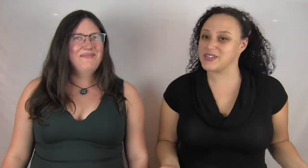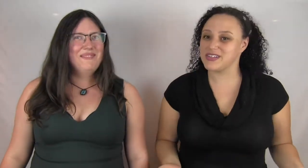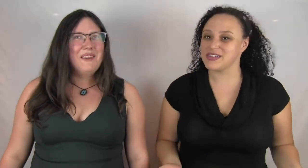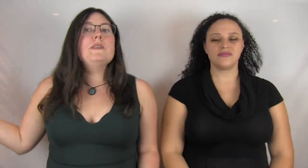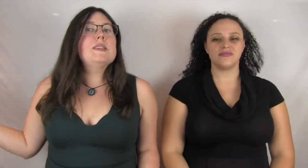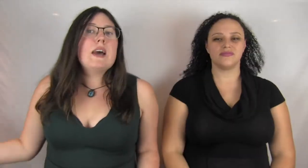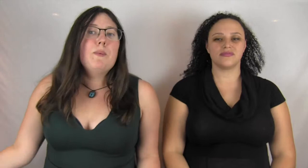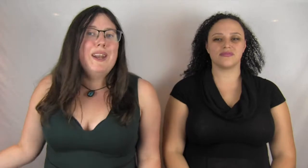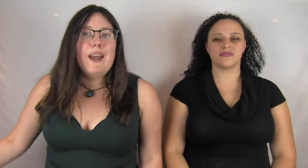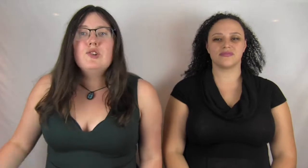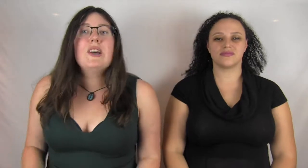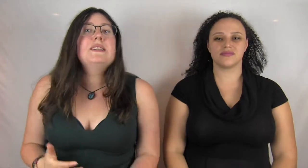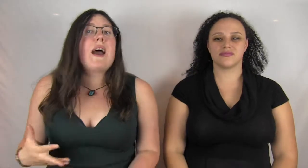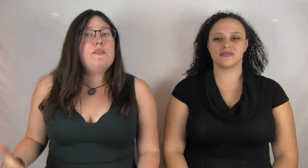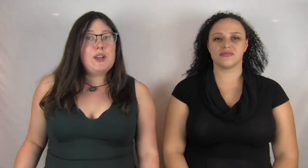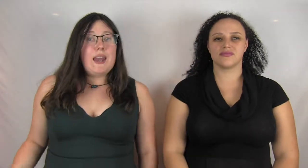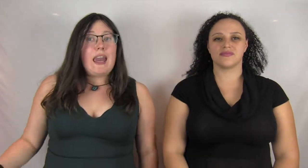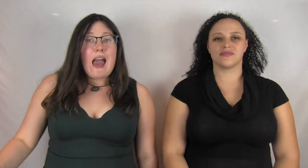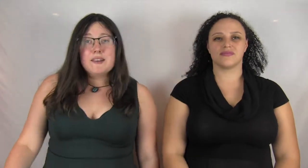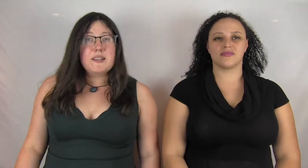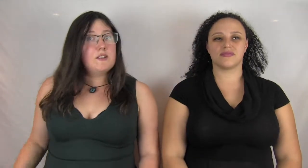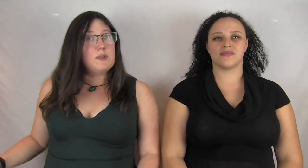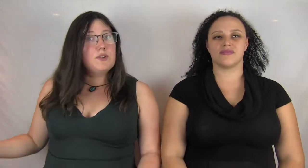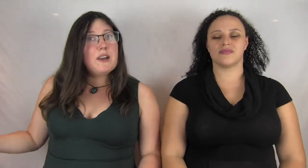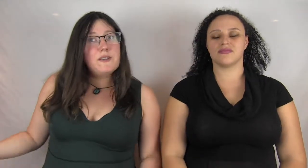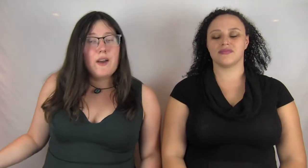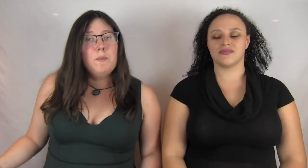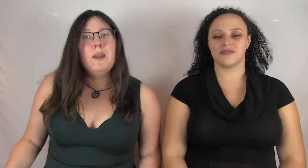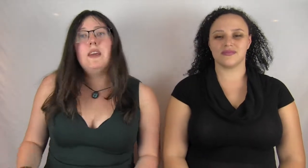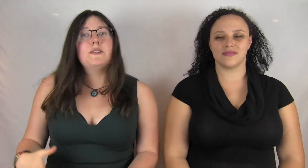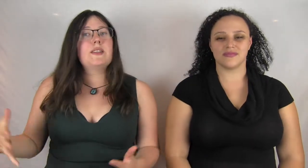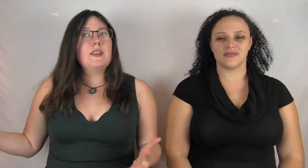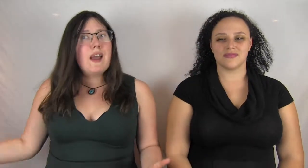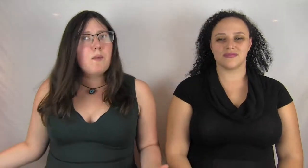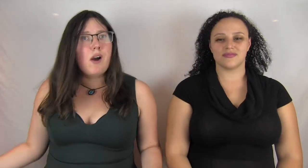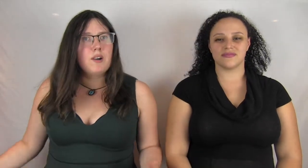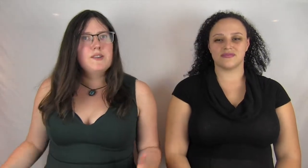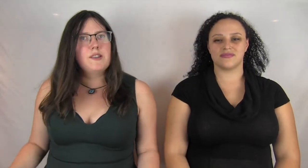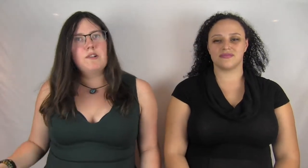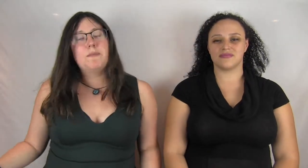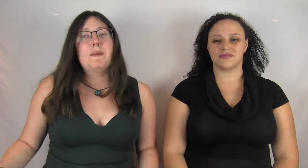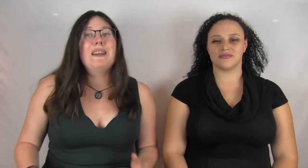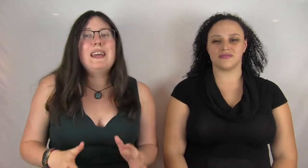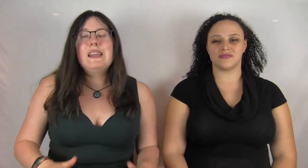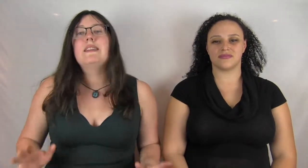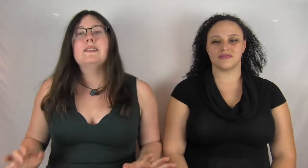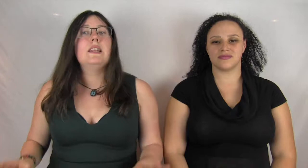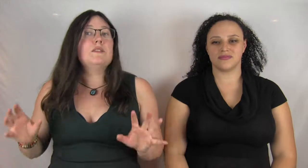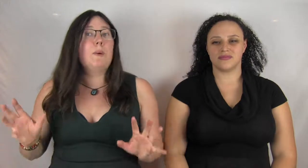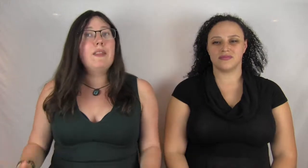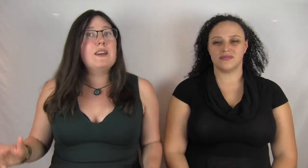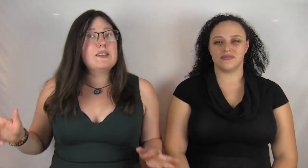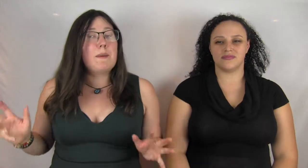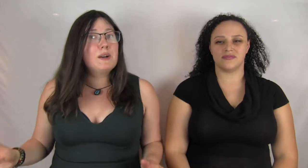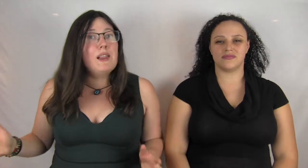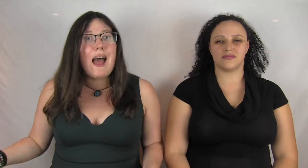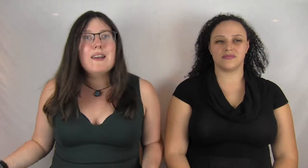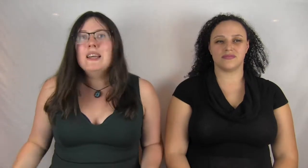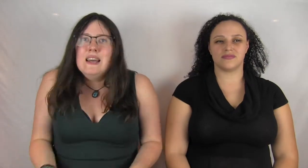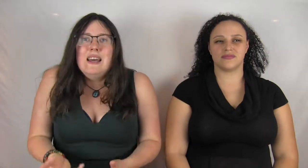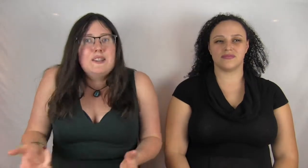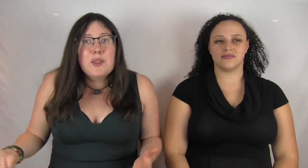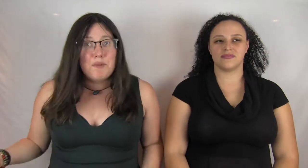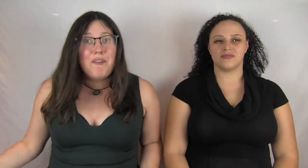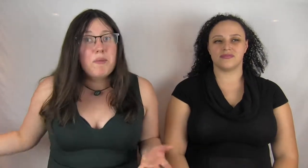for nonsense reasons? Bruce is out one night just after gaining access to his trust fund when he hears that the Nightwalkers, the group that have been killing the city's wealthiest upper